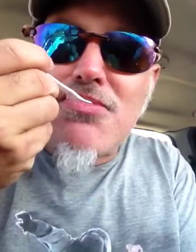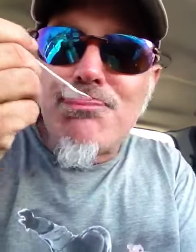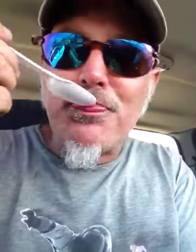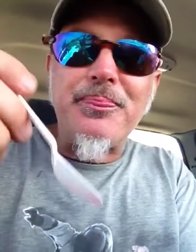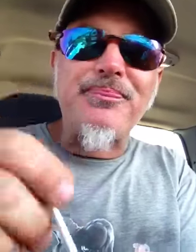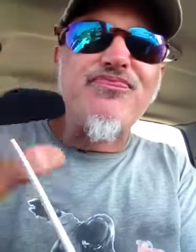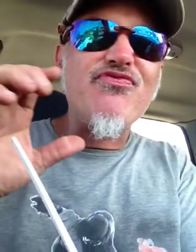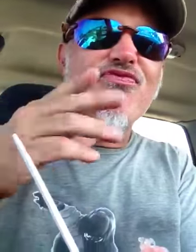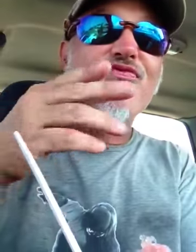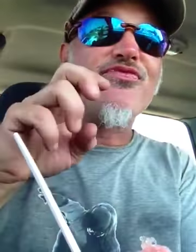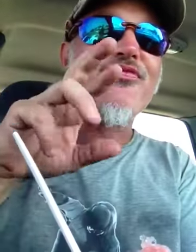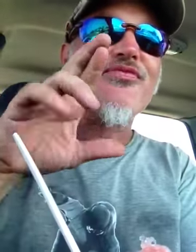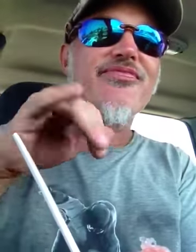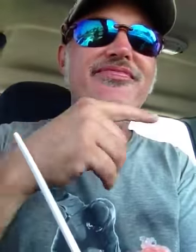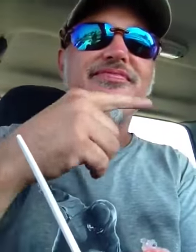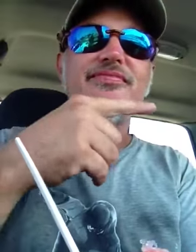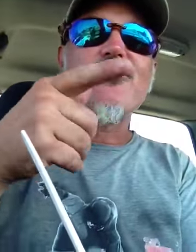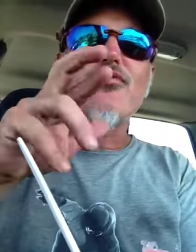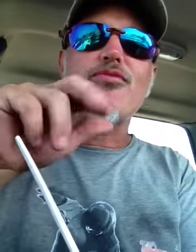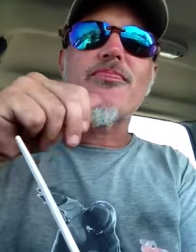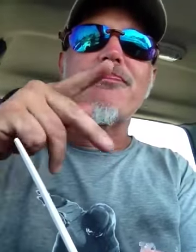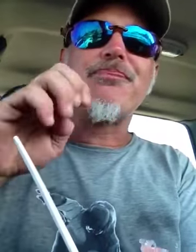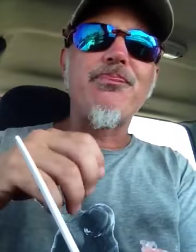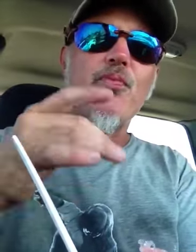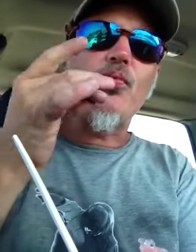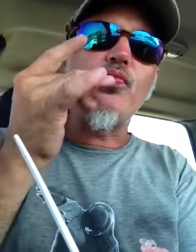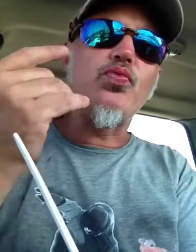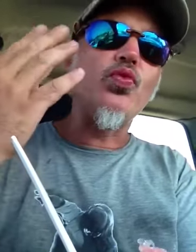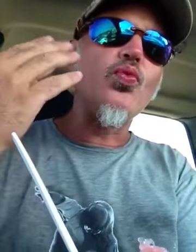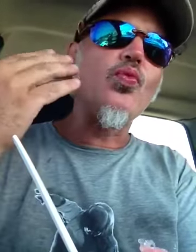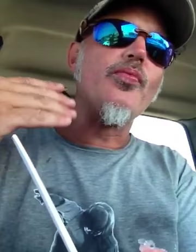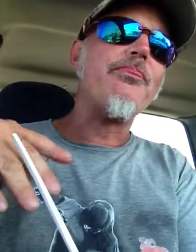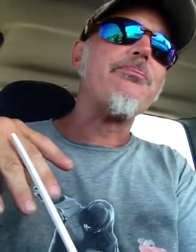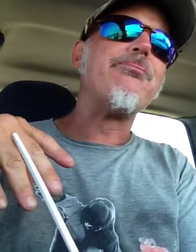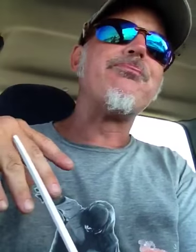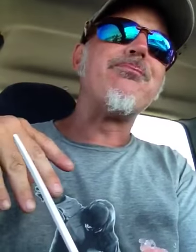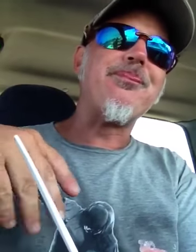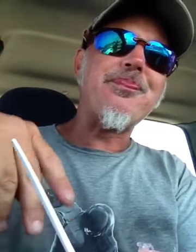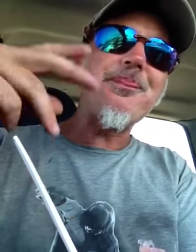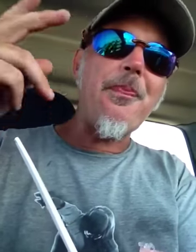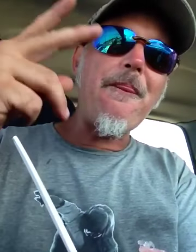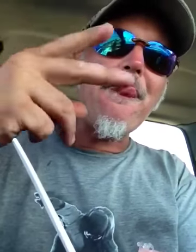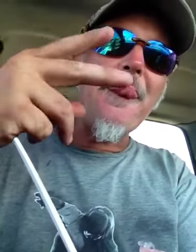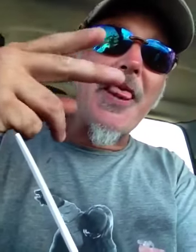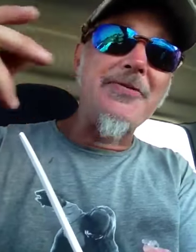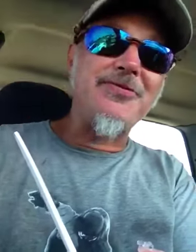know we'll only have the faces, but you can turn it on the way, you can turn it on the way.